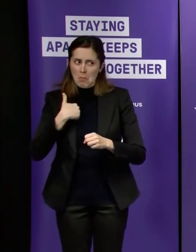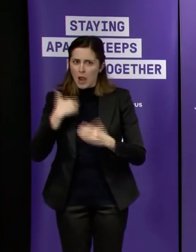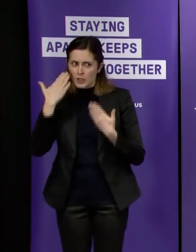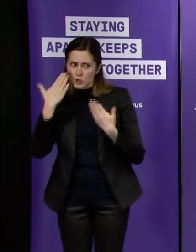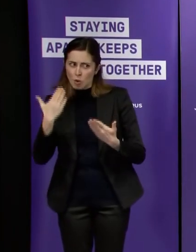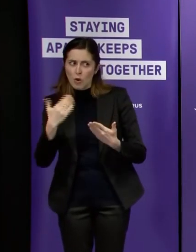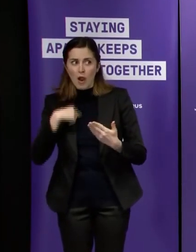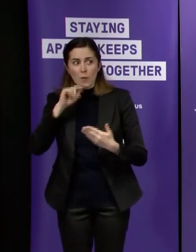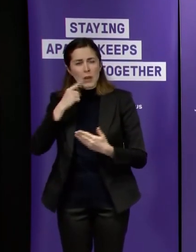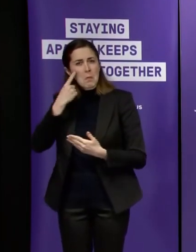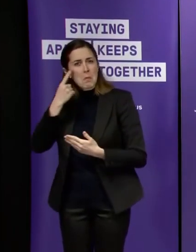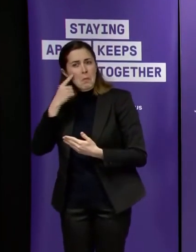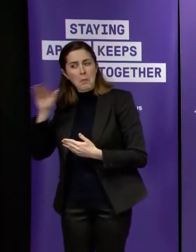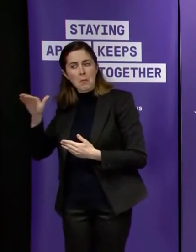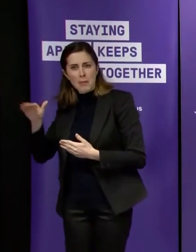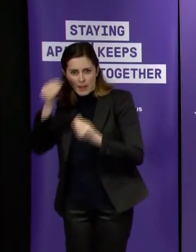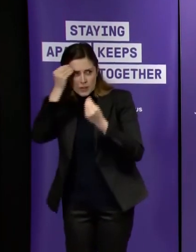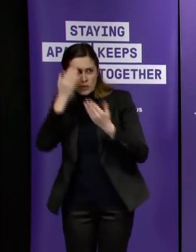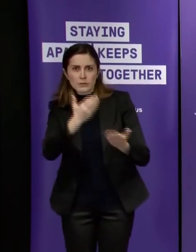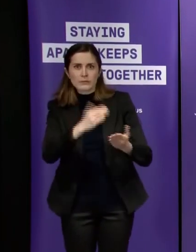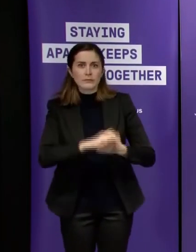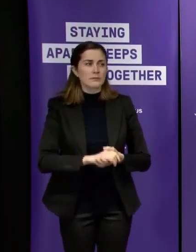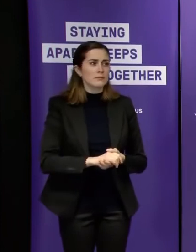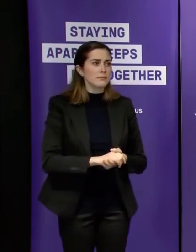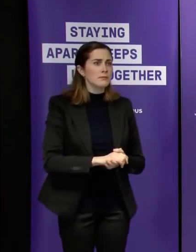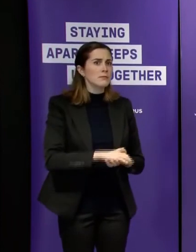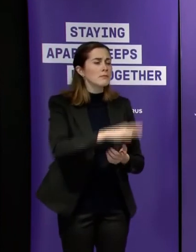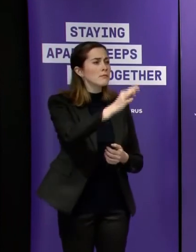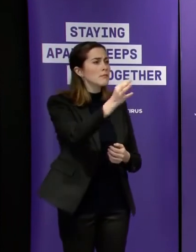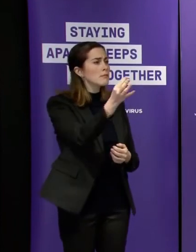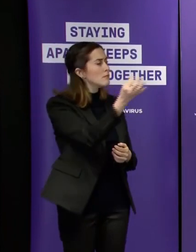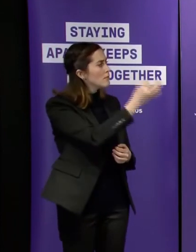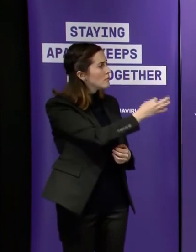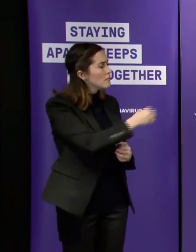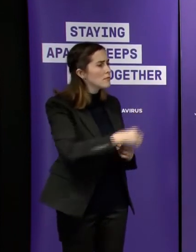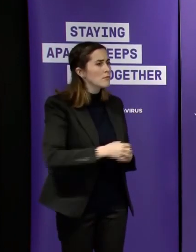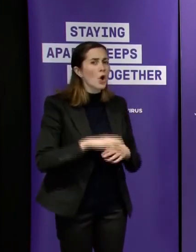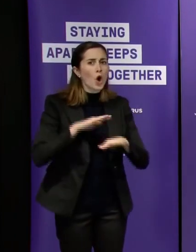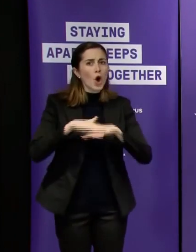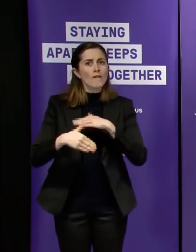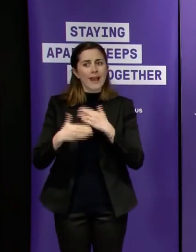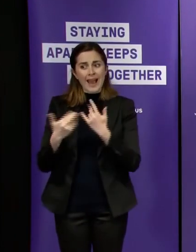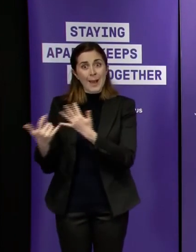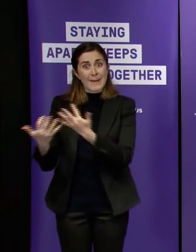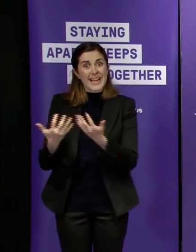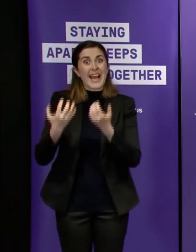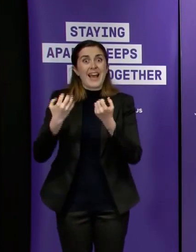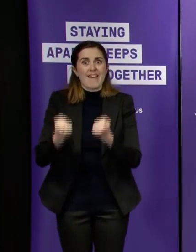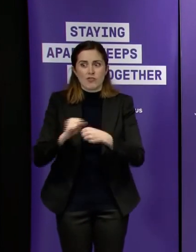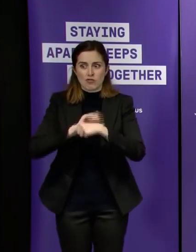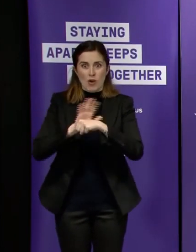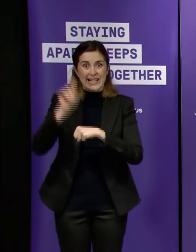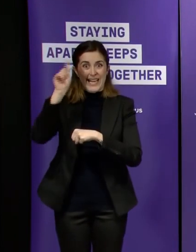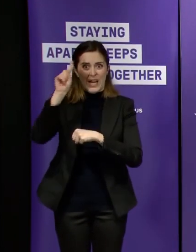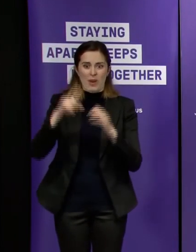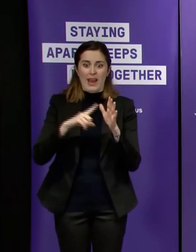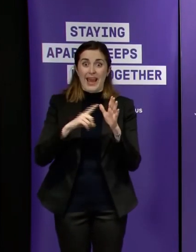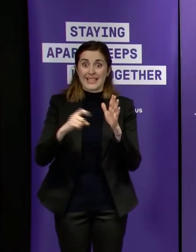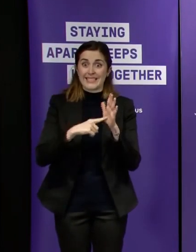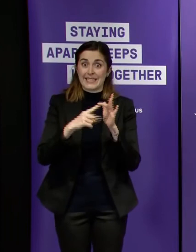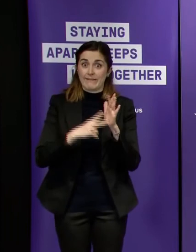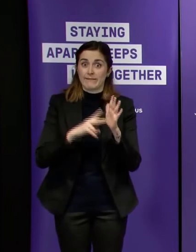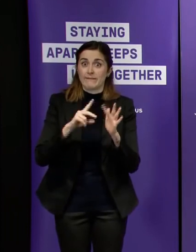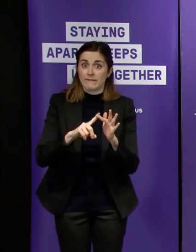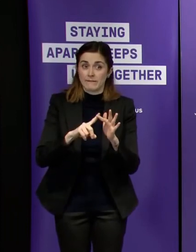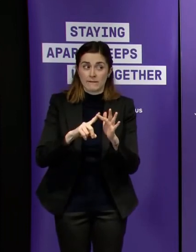happy to chase that up for you and just on the active cases i think alan's spoken to it yes are you hoping that we do see probably not as